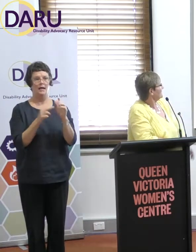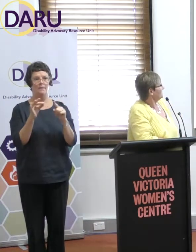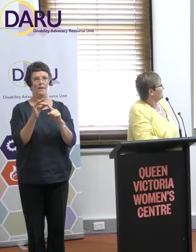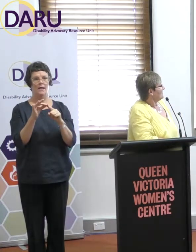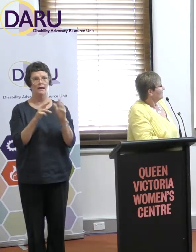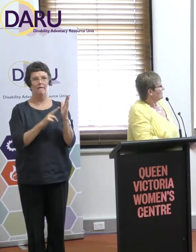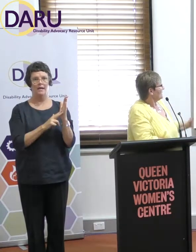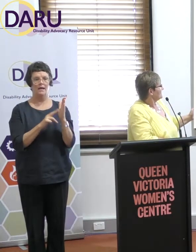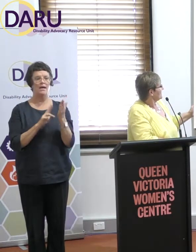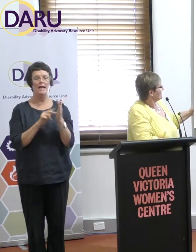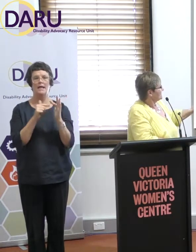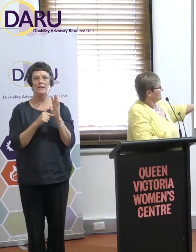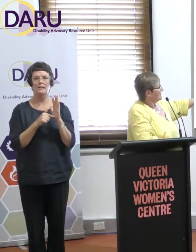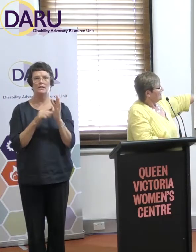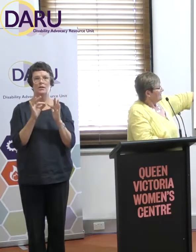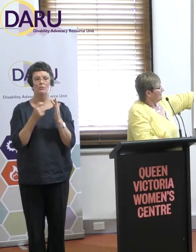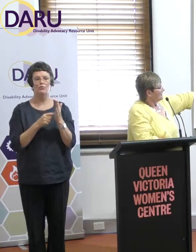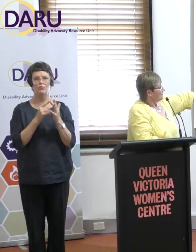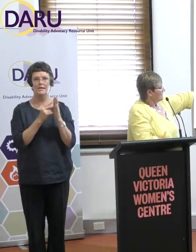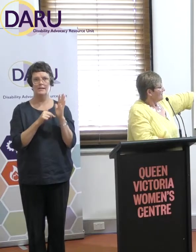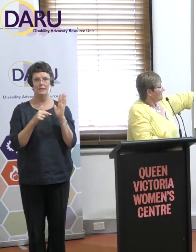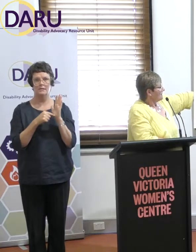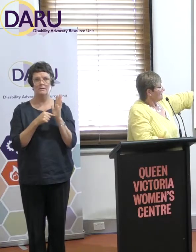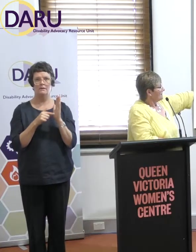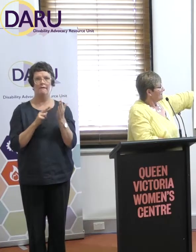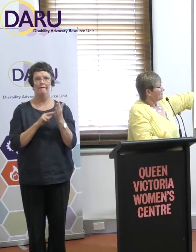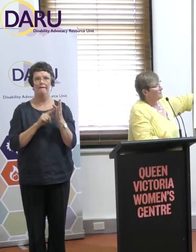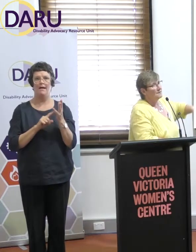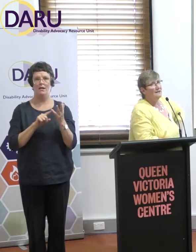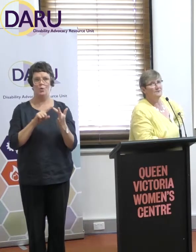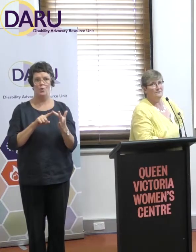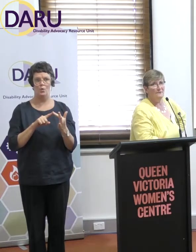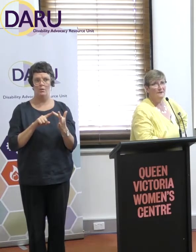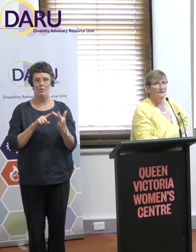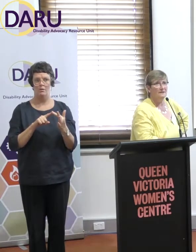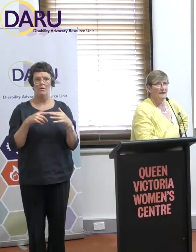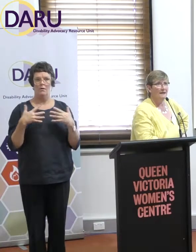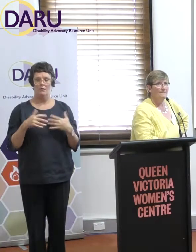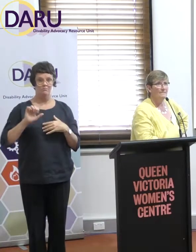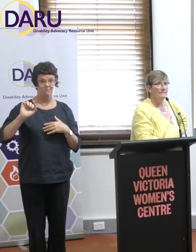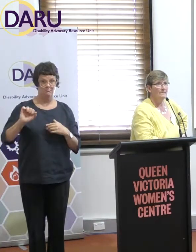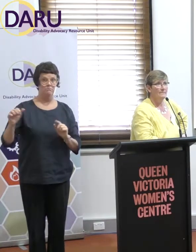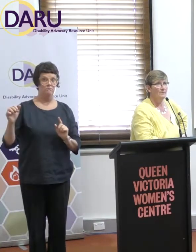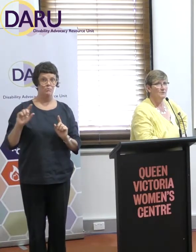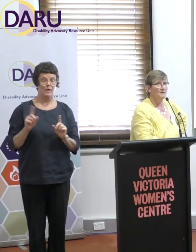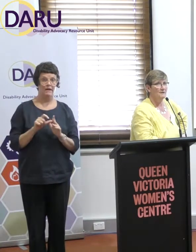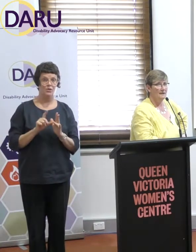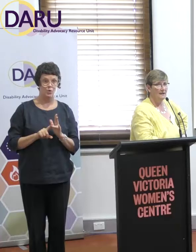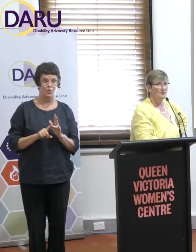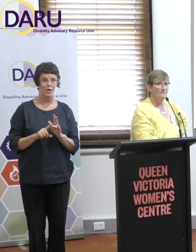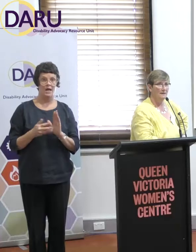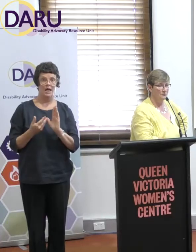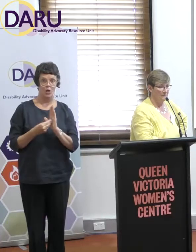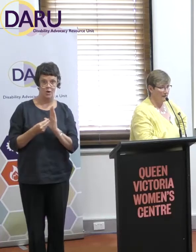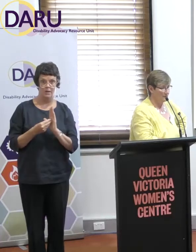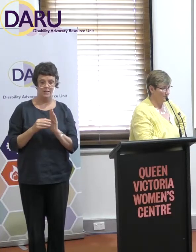present value of independent advocacy. The way, so what they do is they put, they